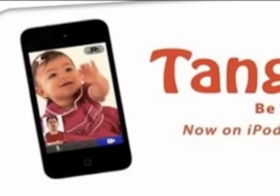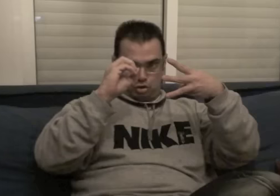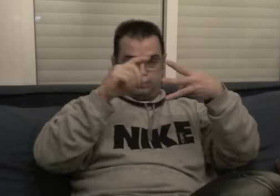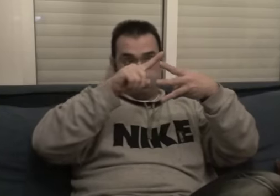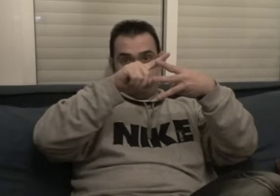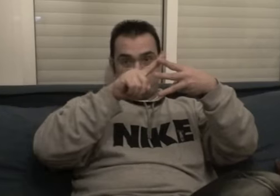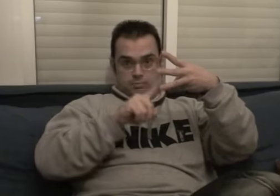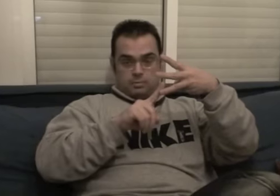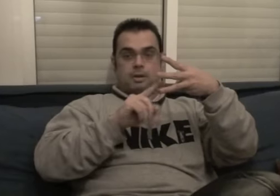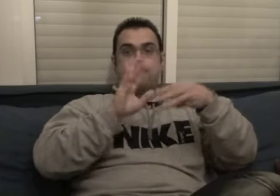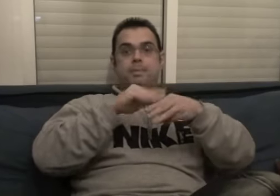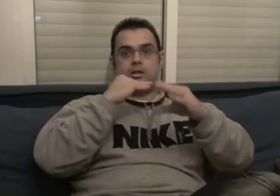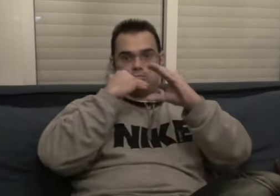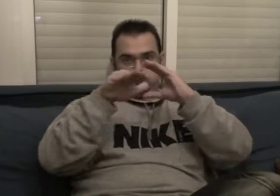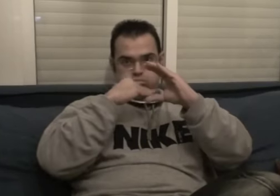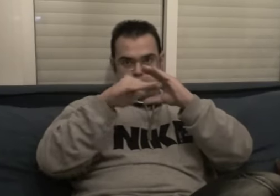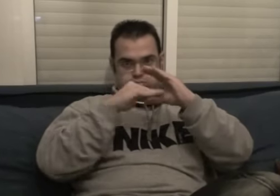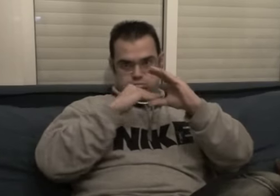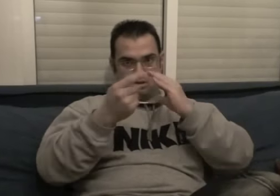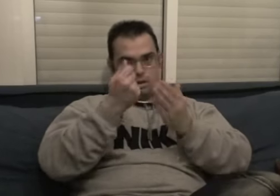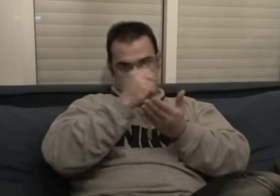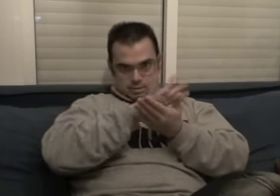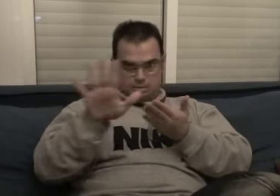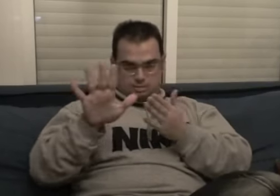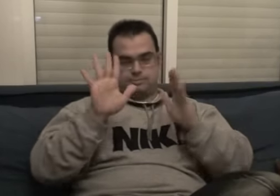13 So, meeting